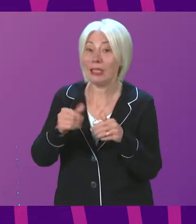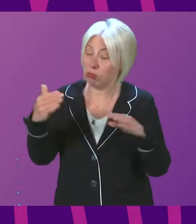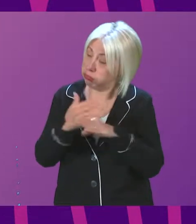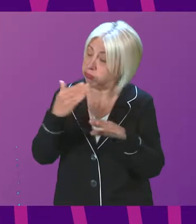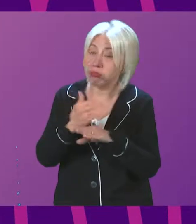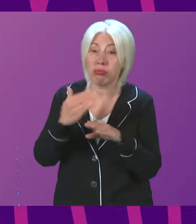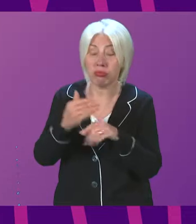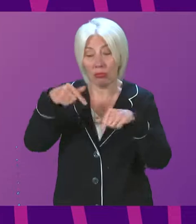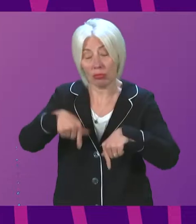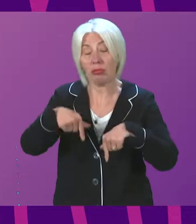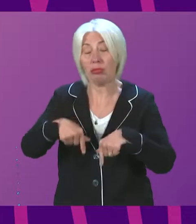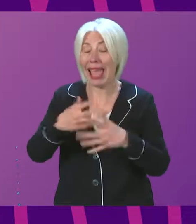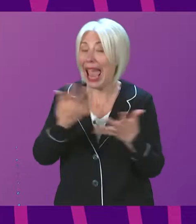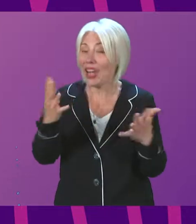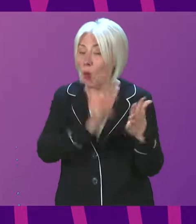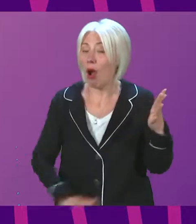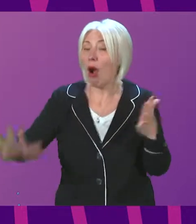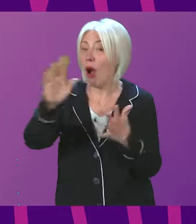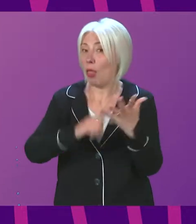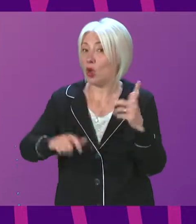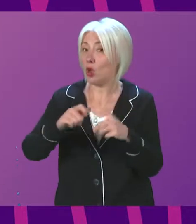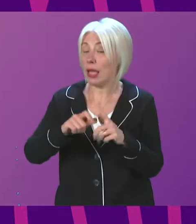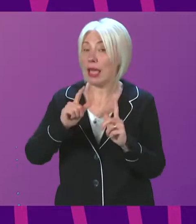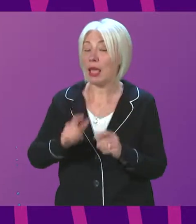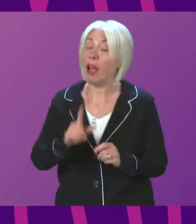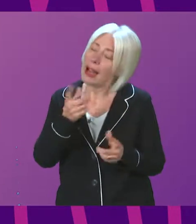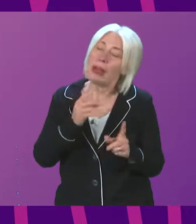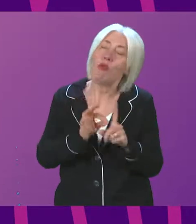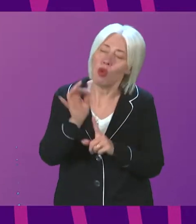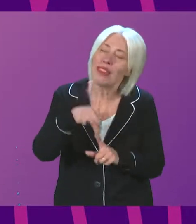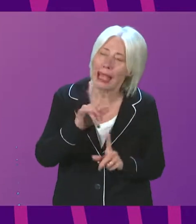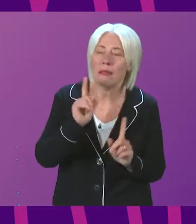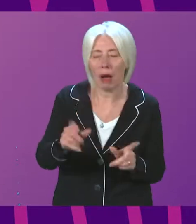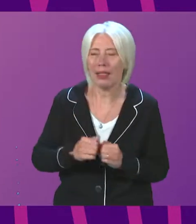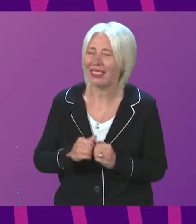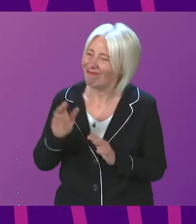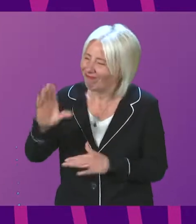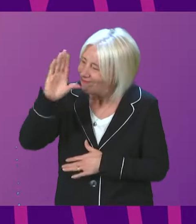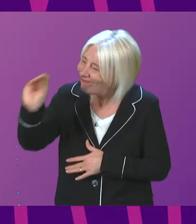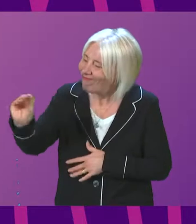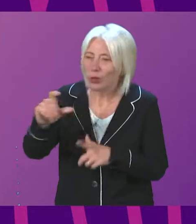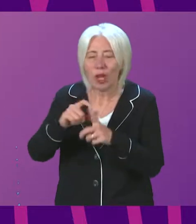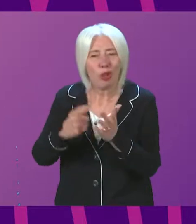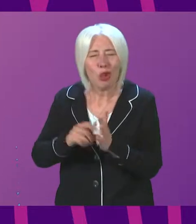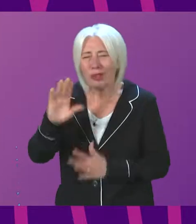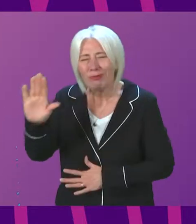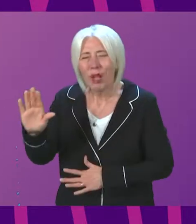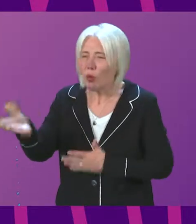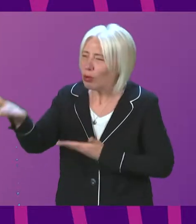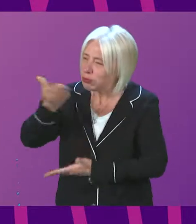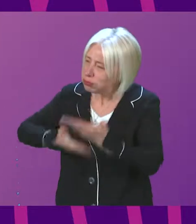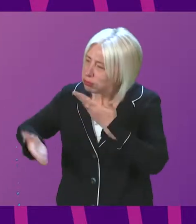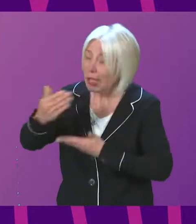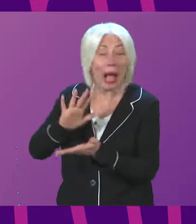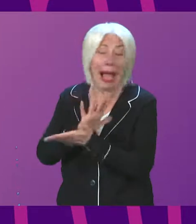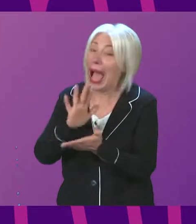performance needs to improve. let me come to the specific point that Douglas Ross, this was not somebody, certainly from the information that Douglas Ross has shared,